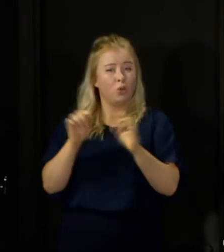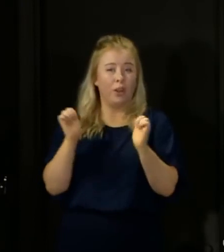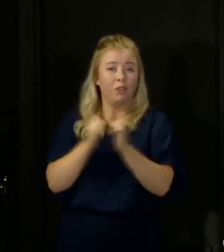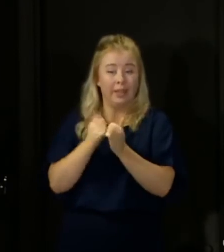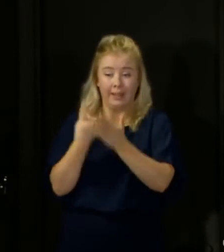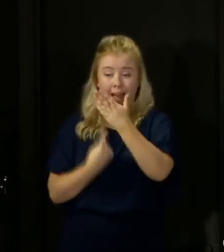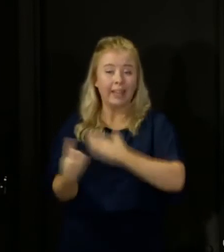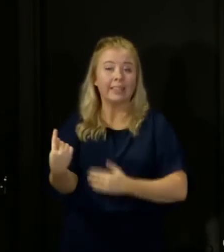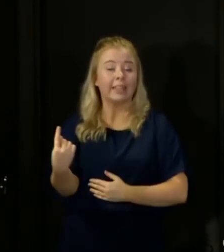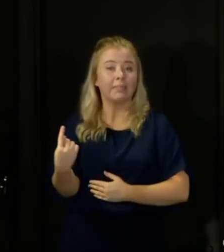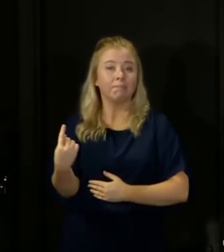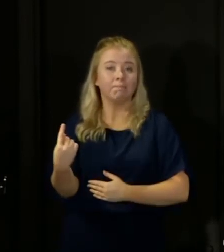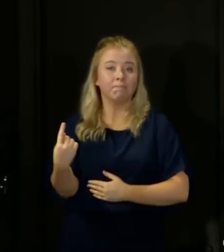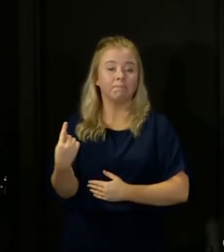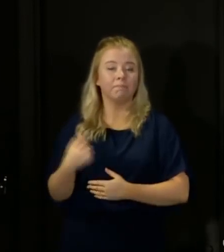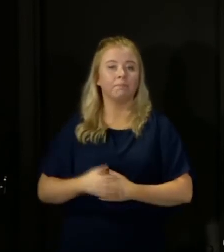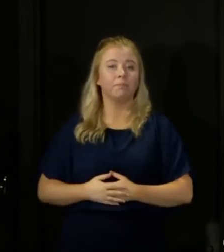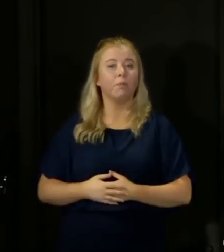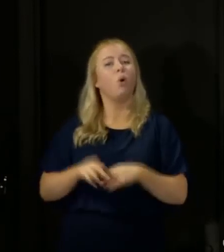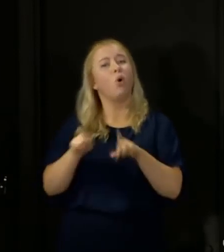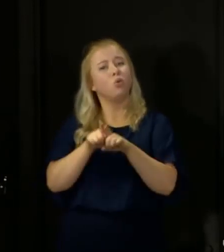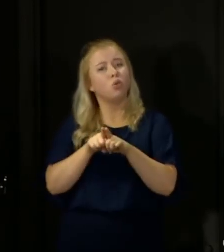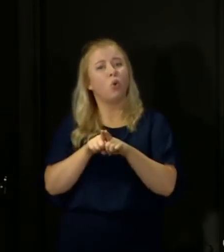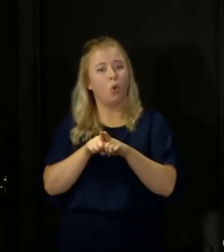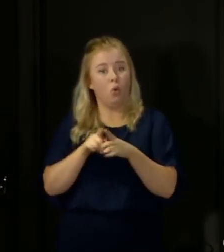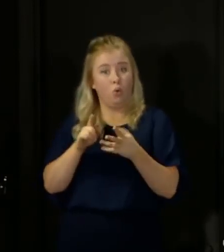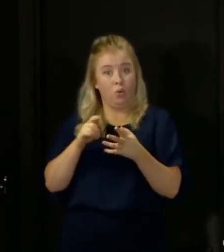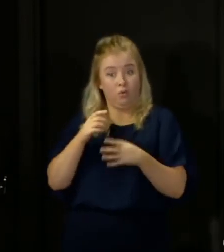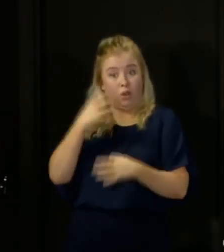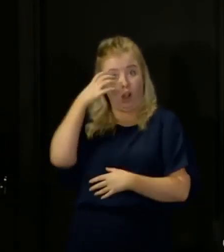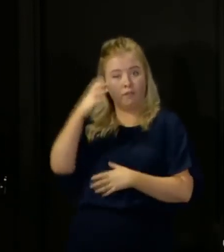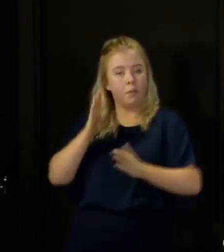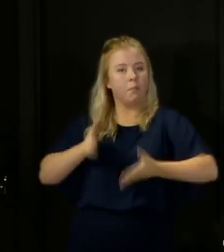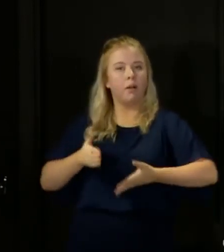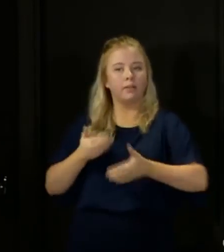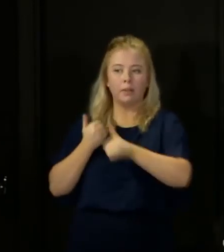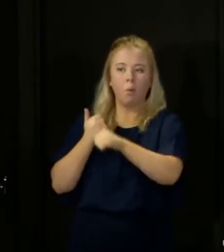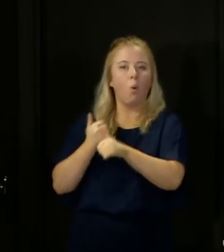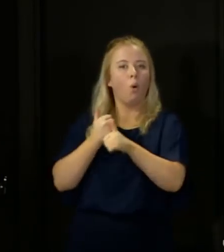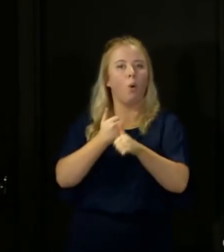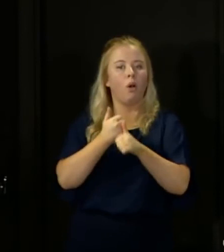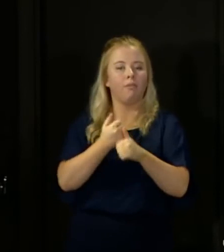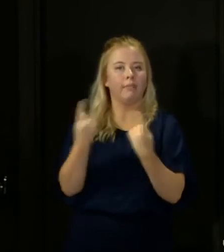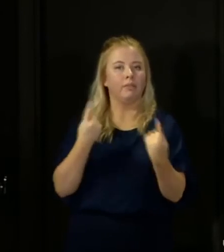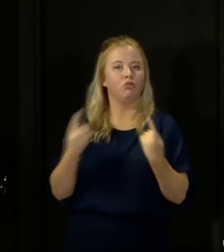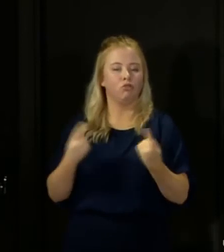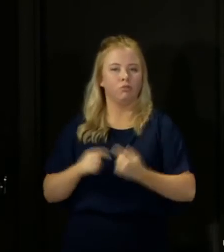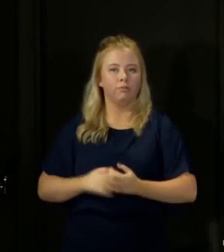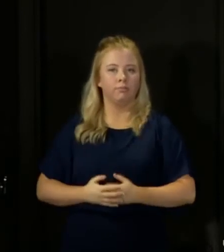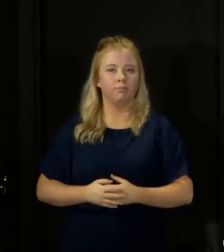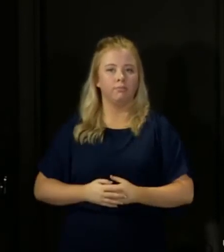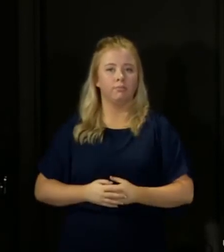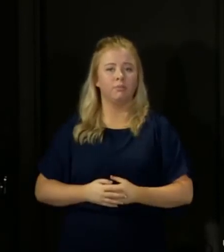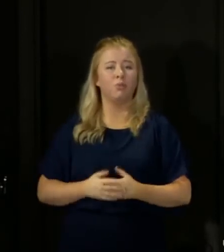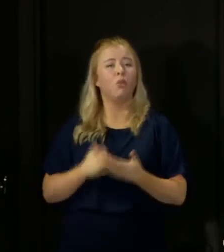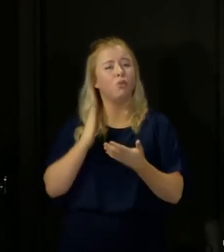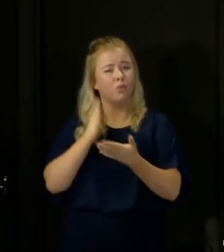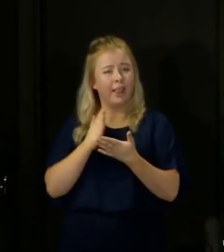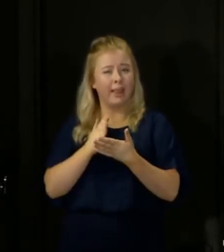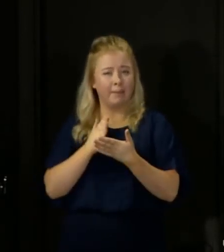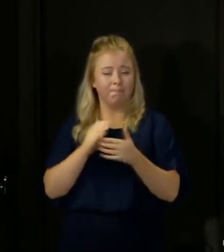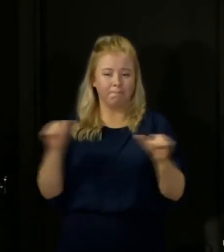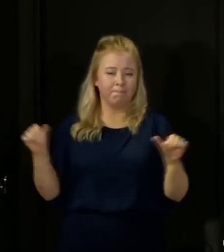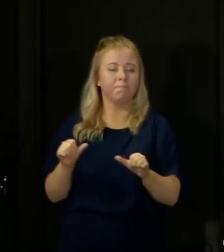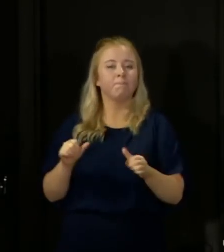And of course, it will only work if the government steps up to give you the support you need to do so. In short, test and protect is going to